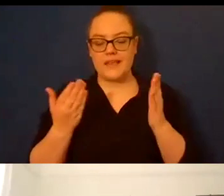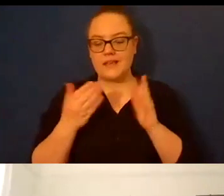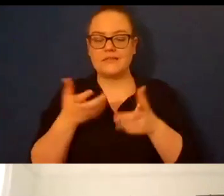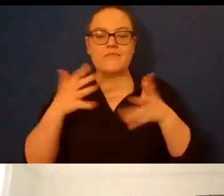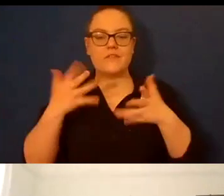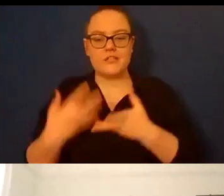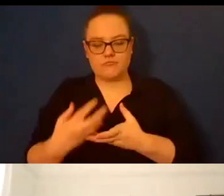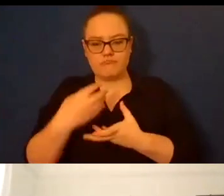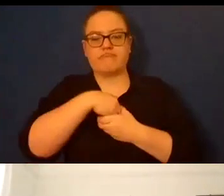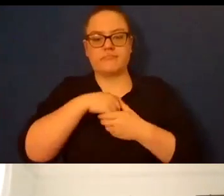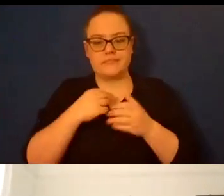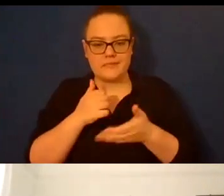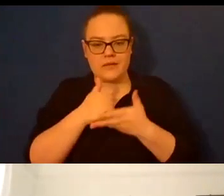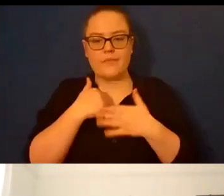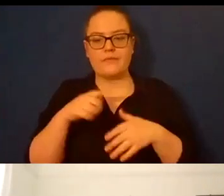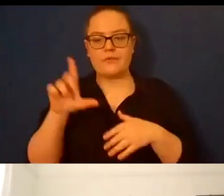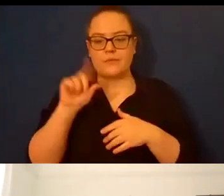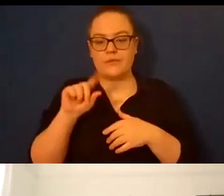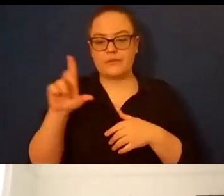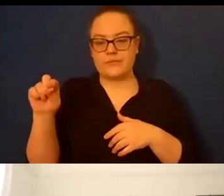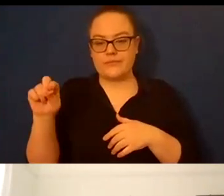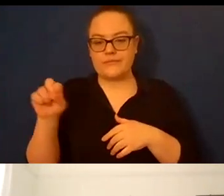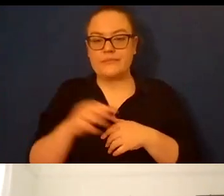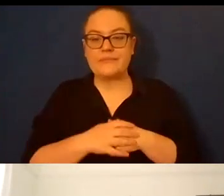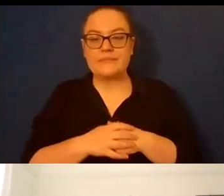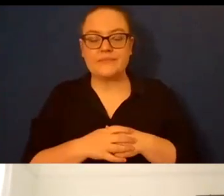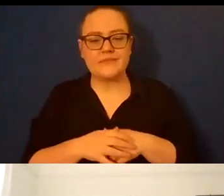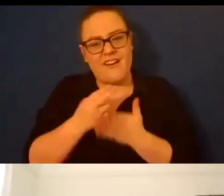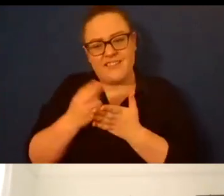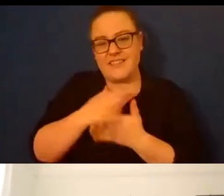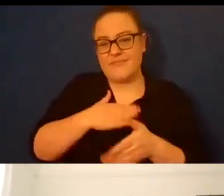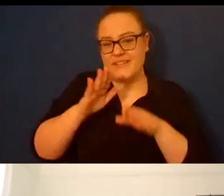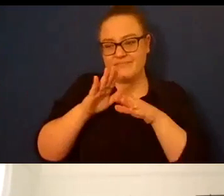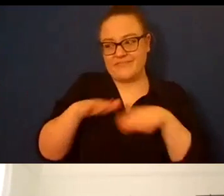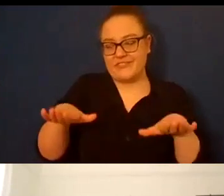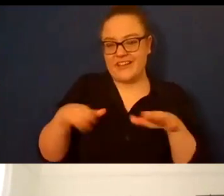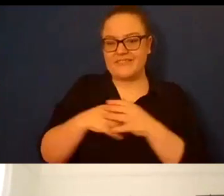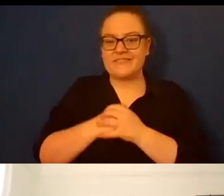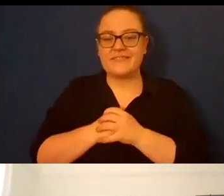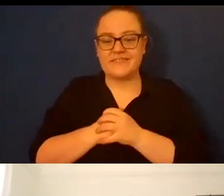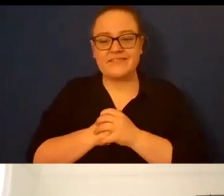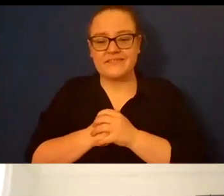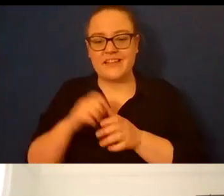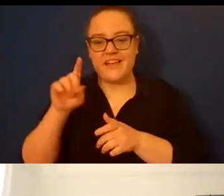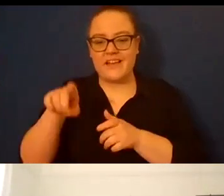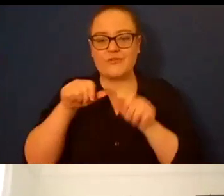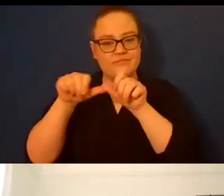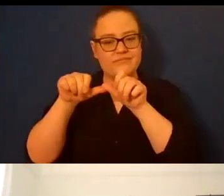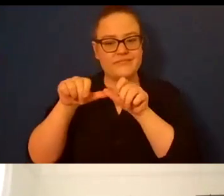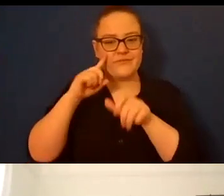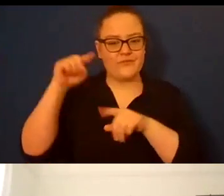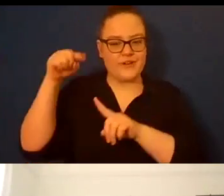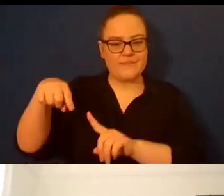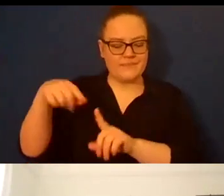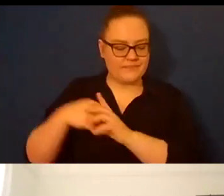if I'm being really honest are my child um because I I have to keep going for him um and